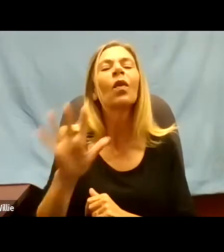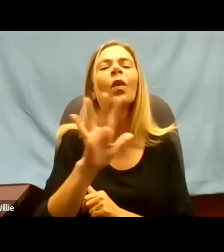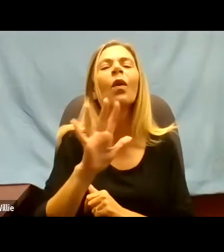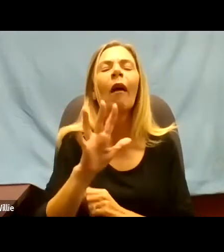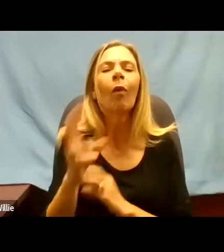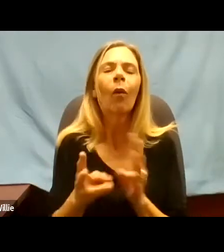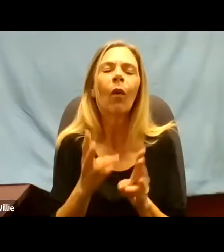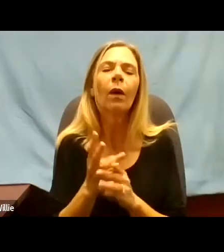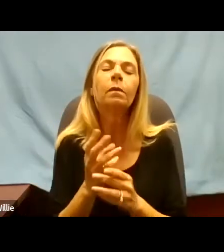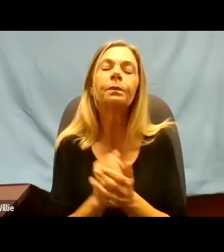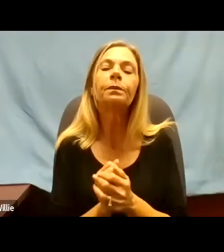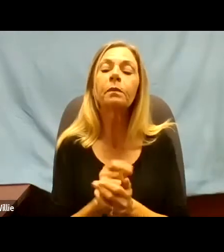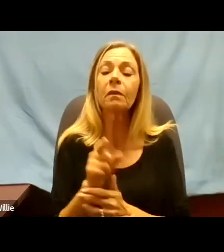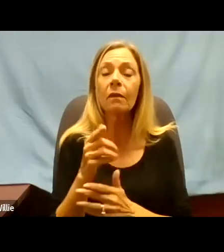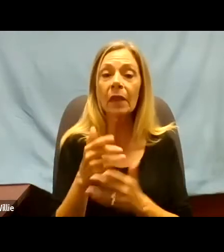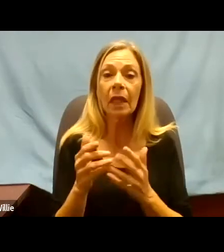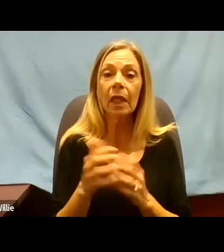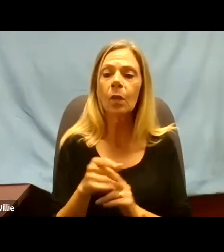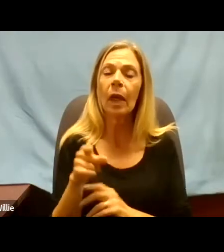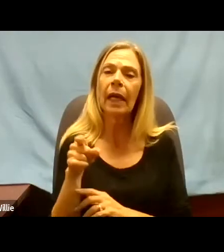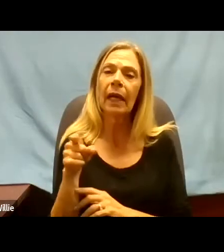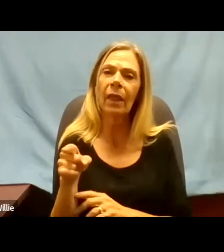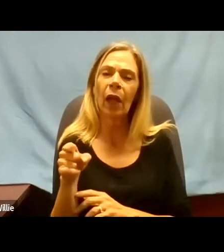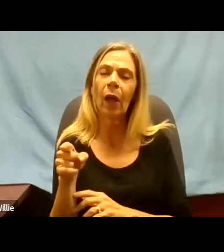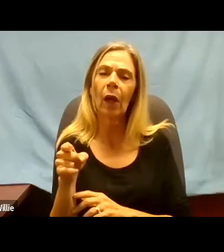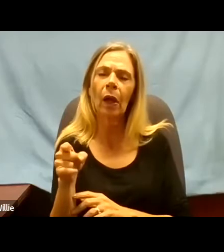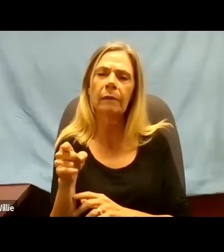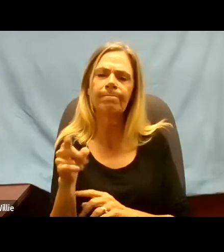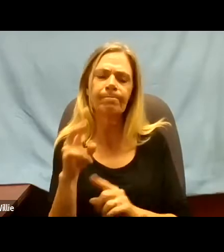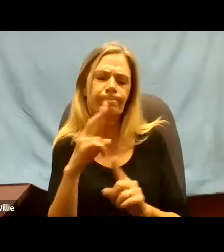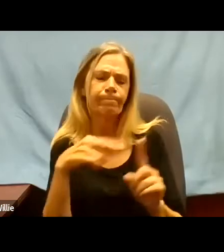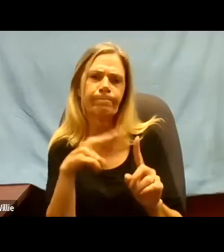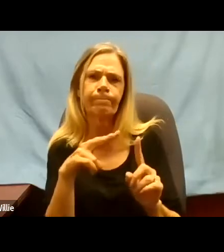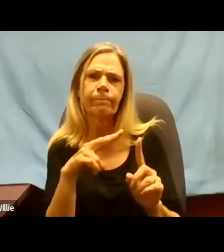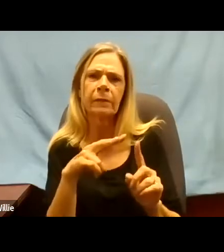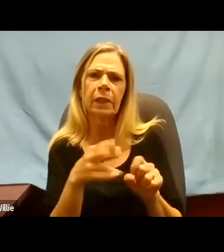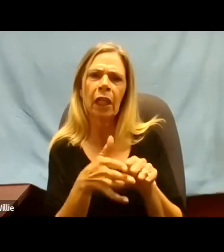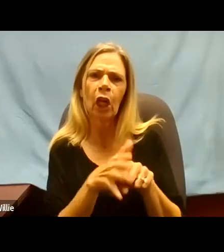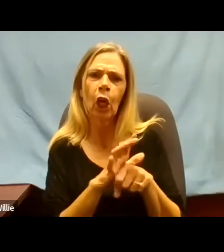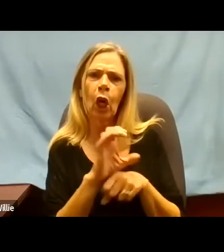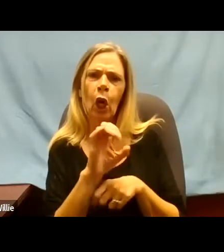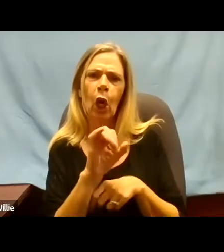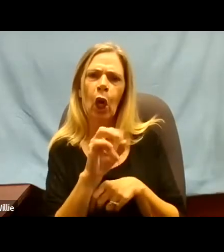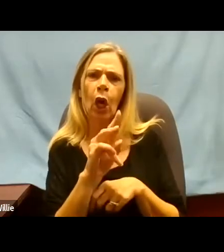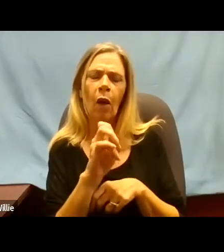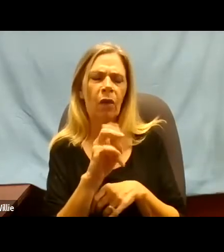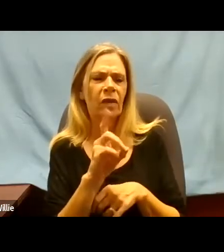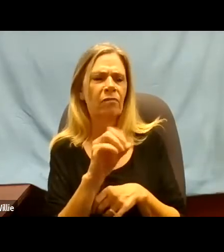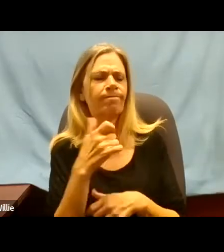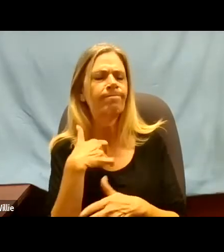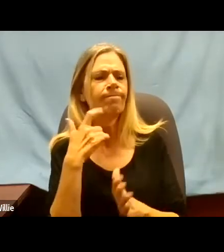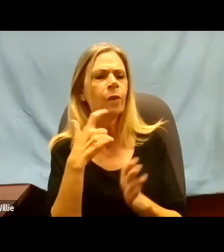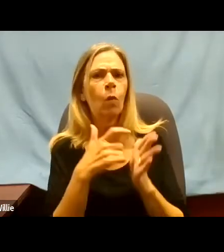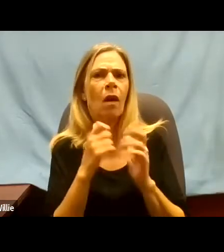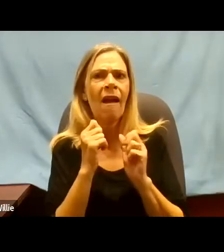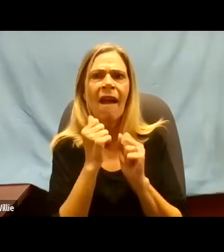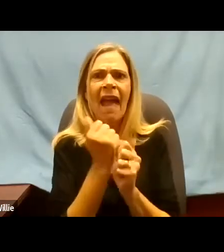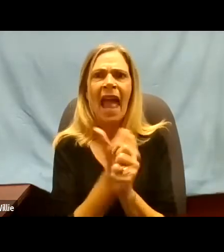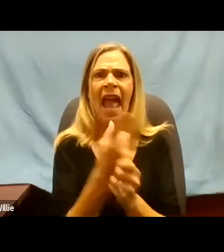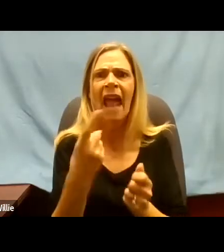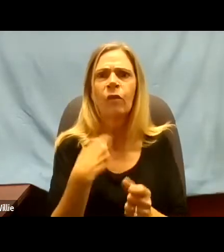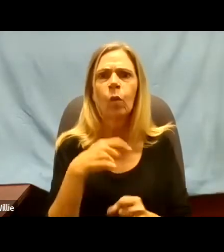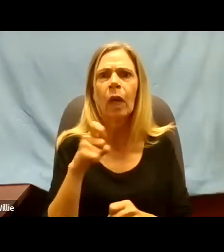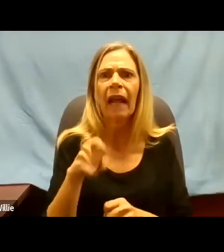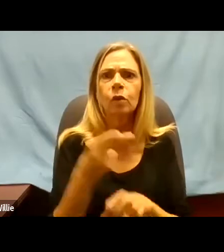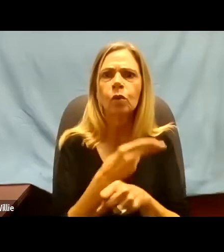with COVID, and people are wearing masks, obviously. I'm sure you all have masks. I